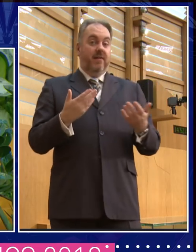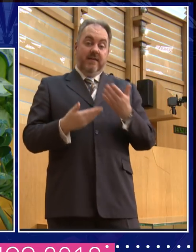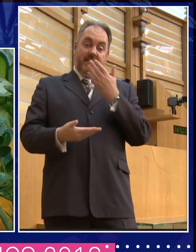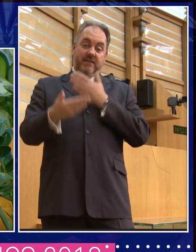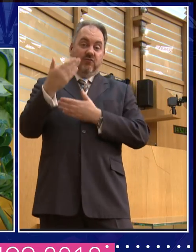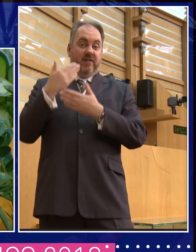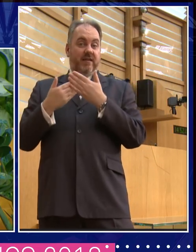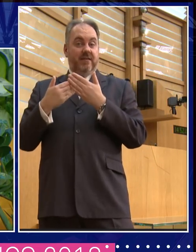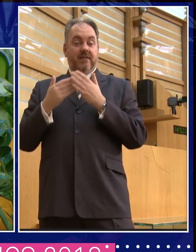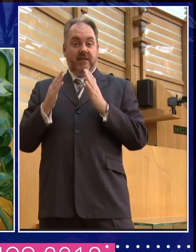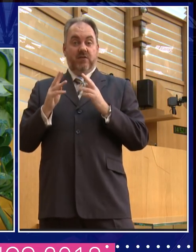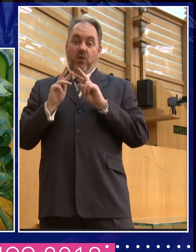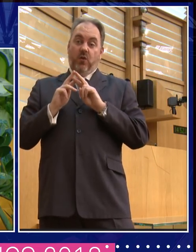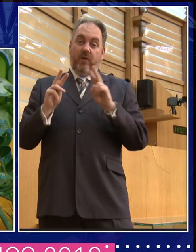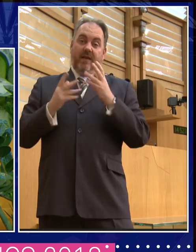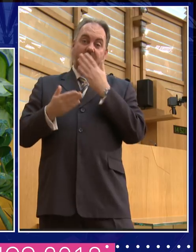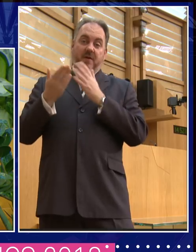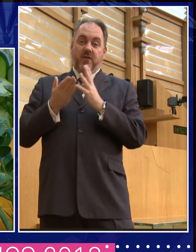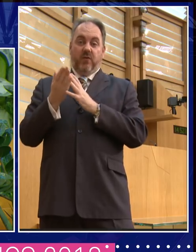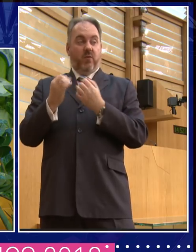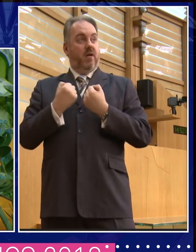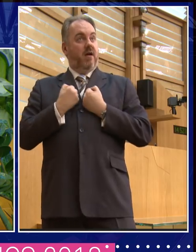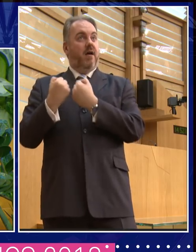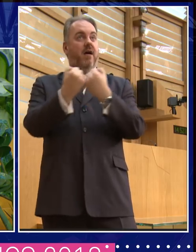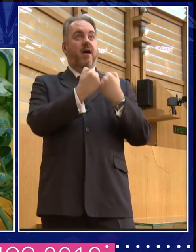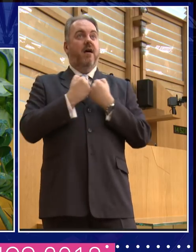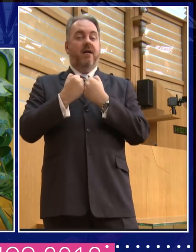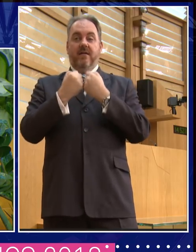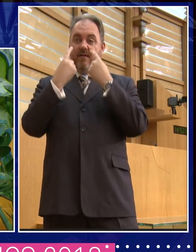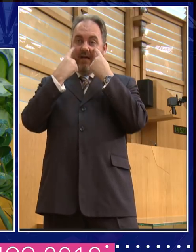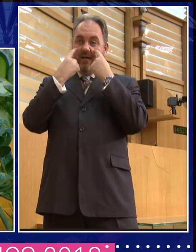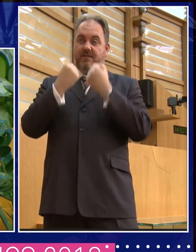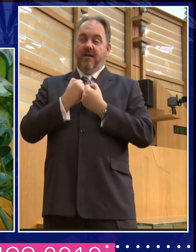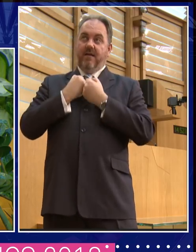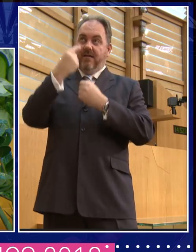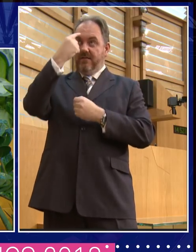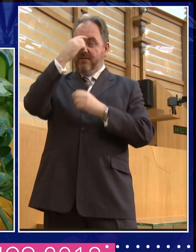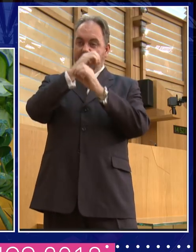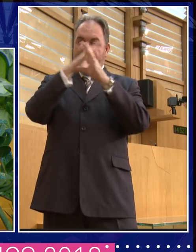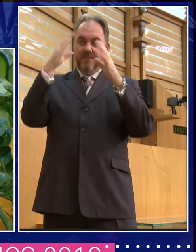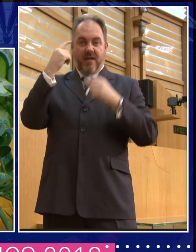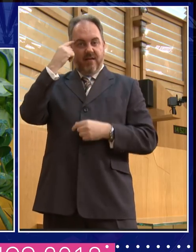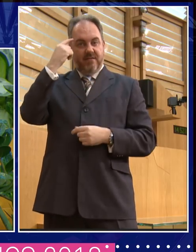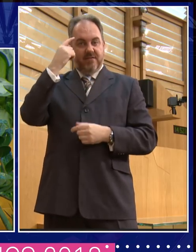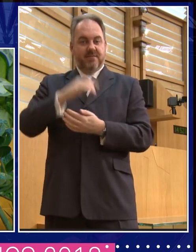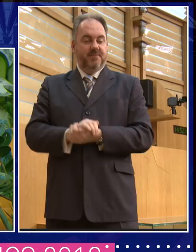past through our eyes. You know, I don't, I don't think that, uh, the ultimate aim of history